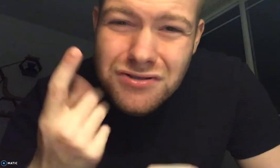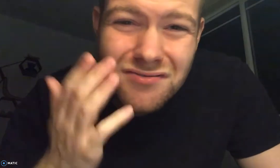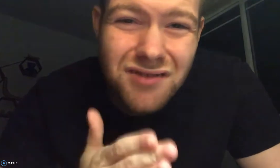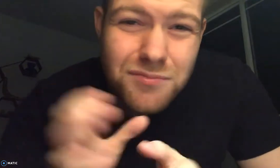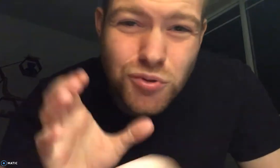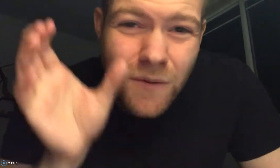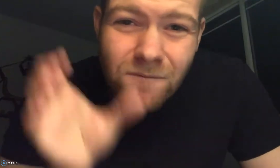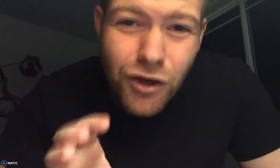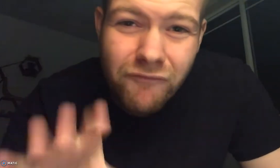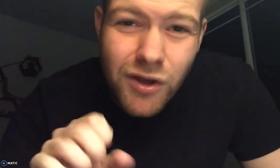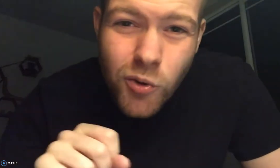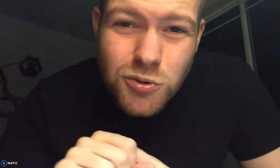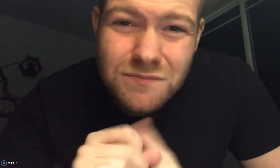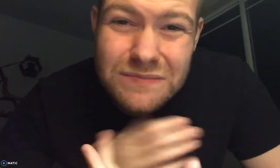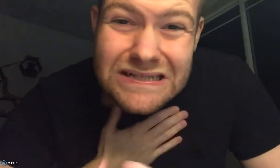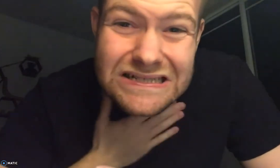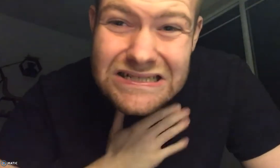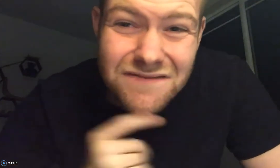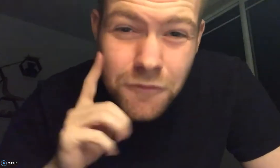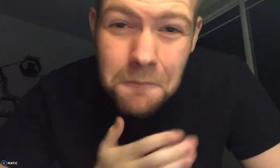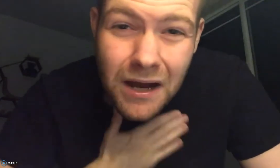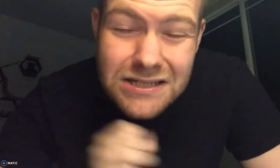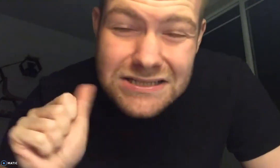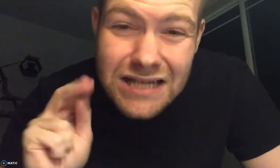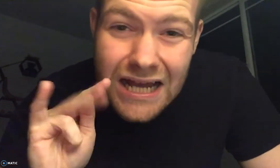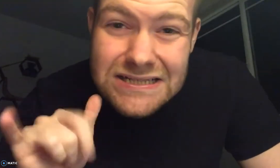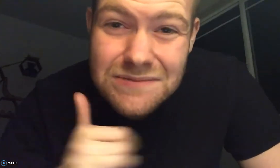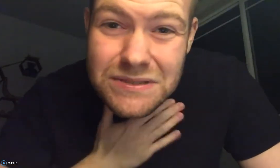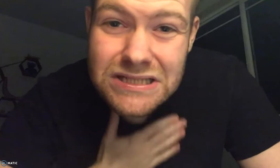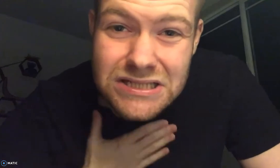So, just stop, please, stop.